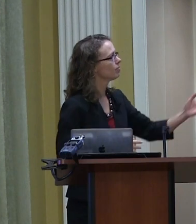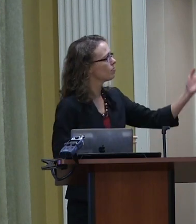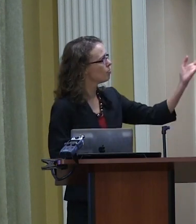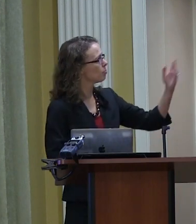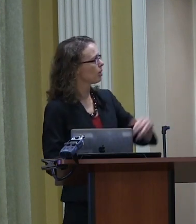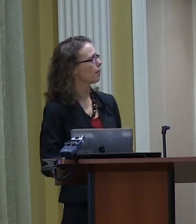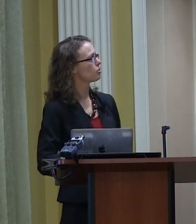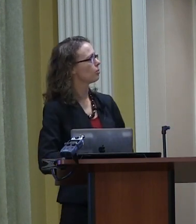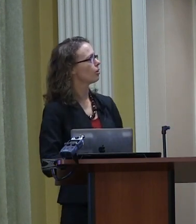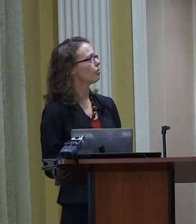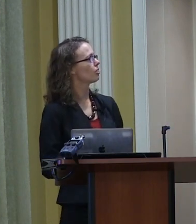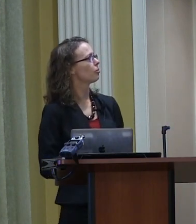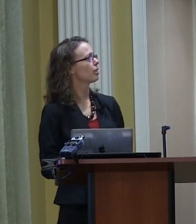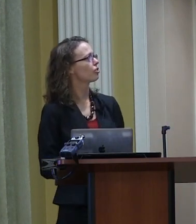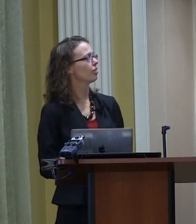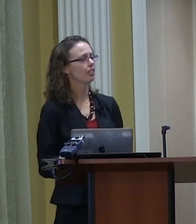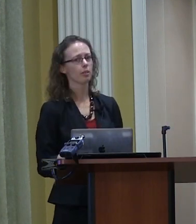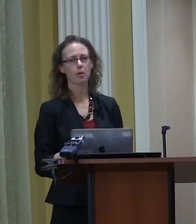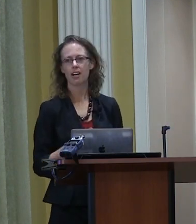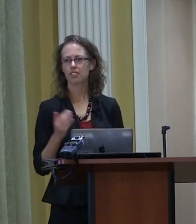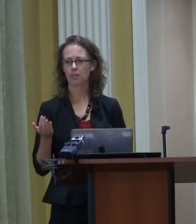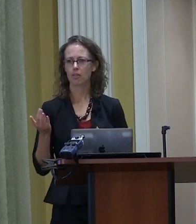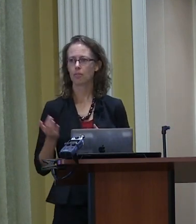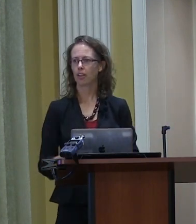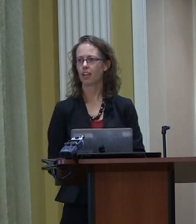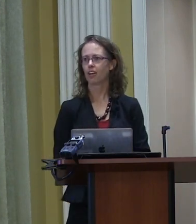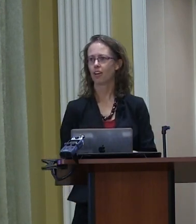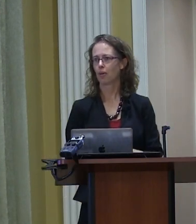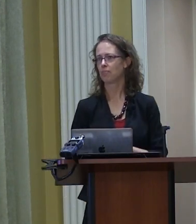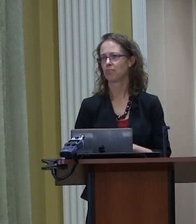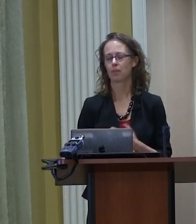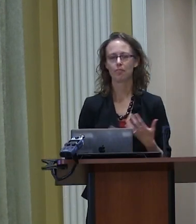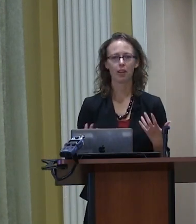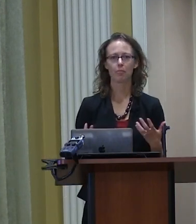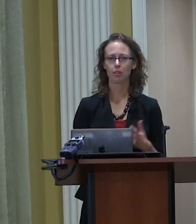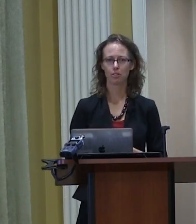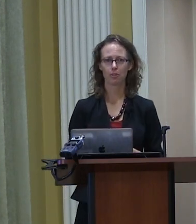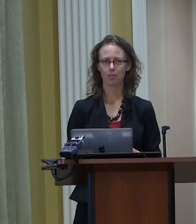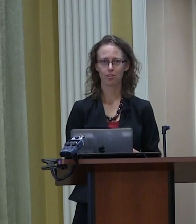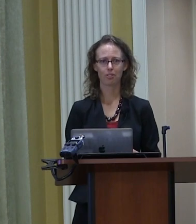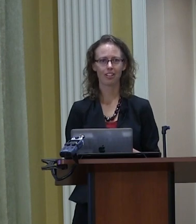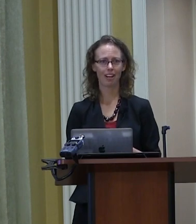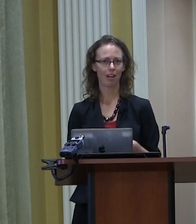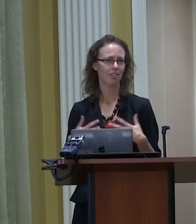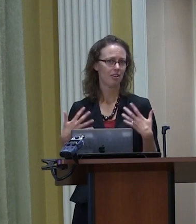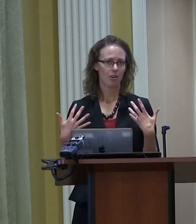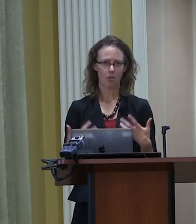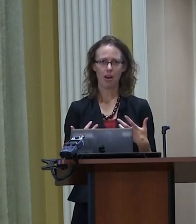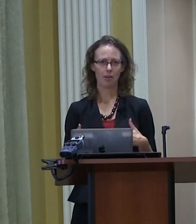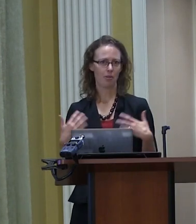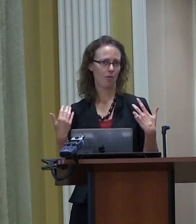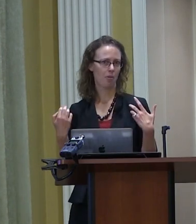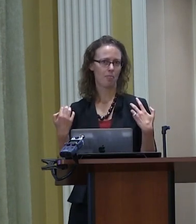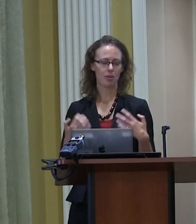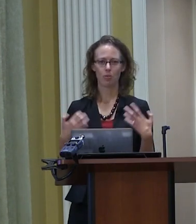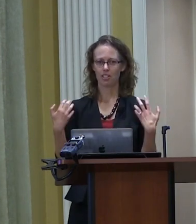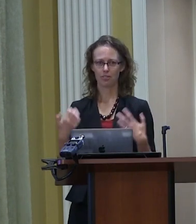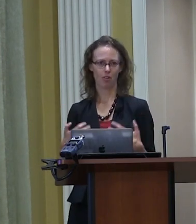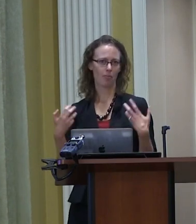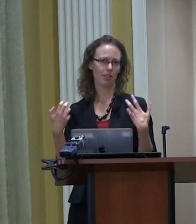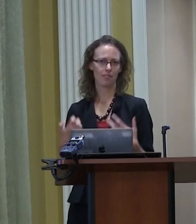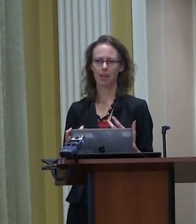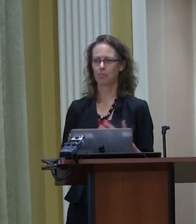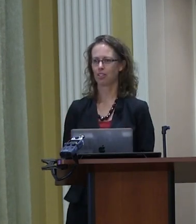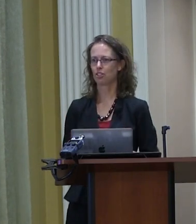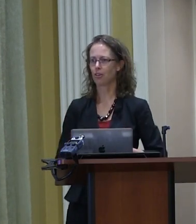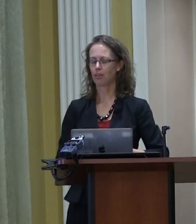on the right, perhaps some of those in the picture here, perhaps some of my family who's here with us today, Ohio Midwest